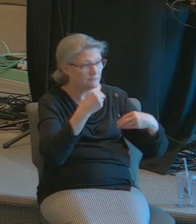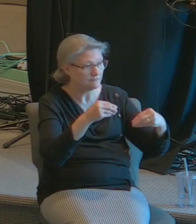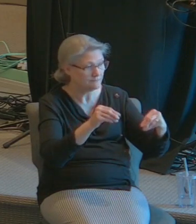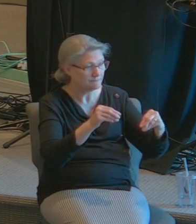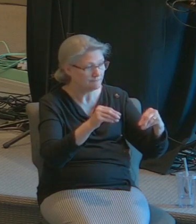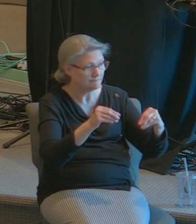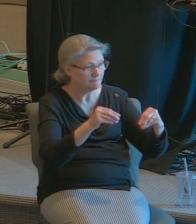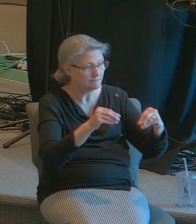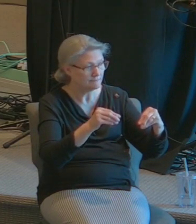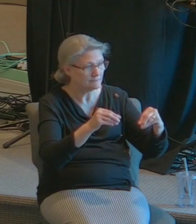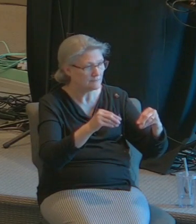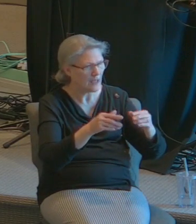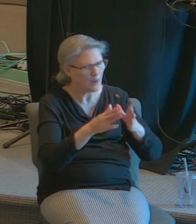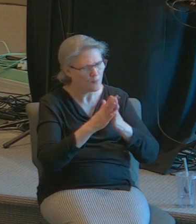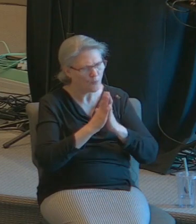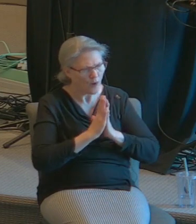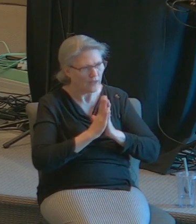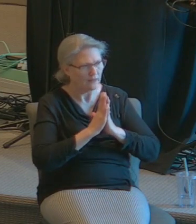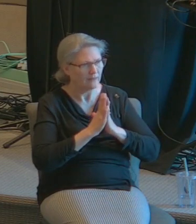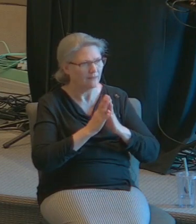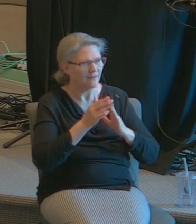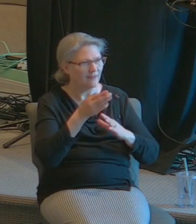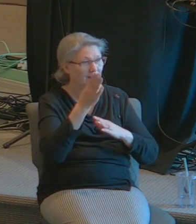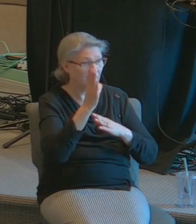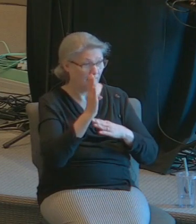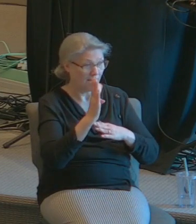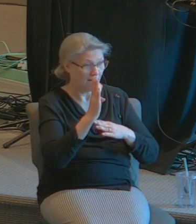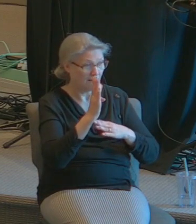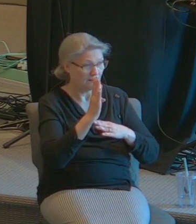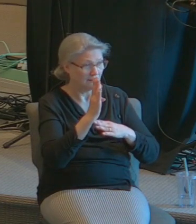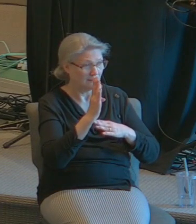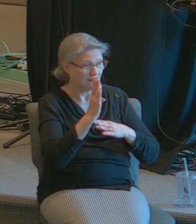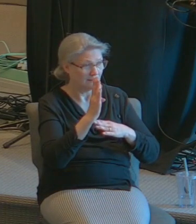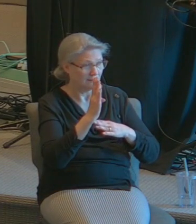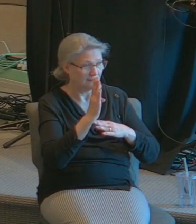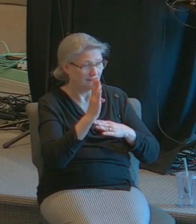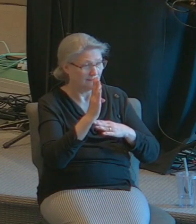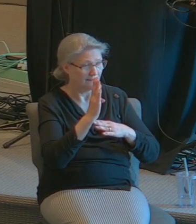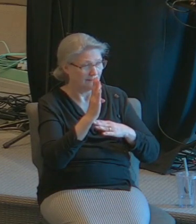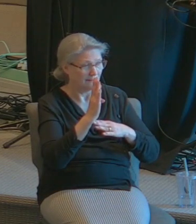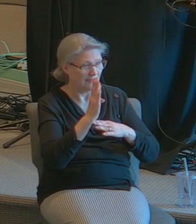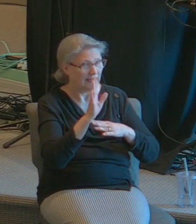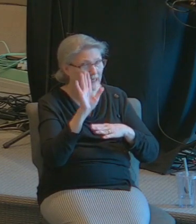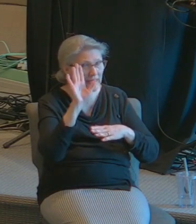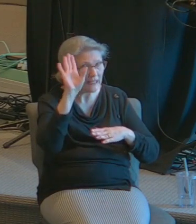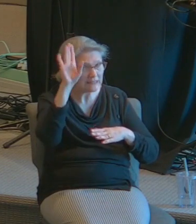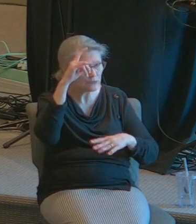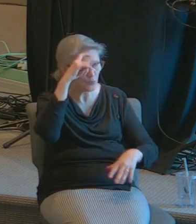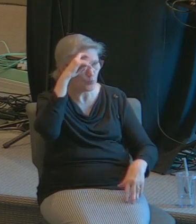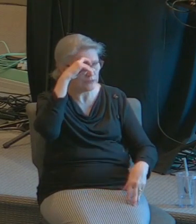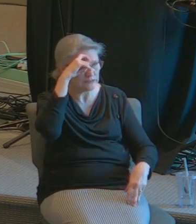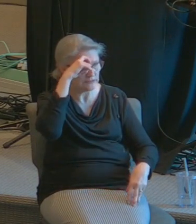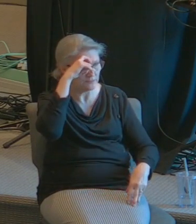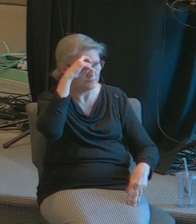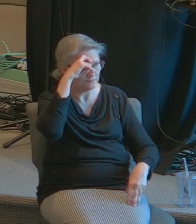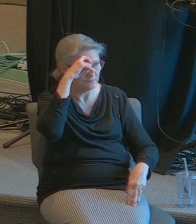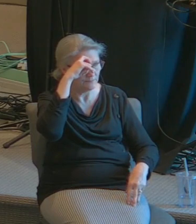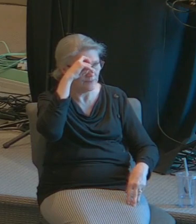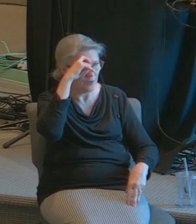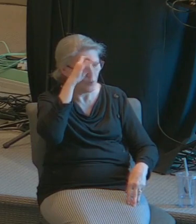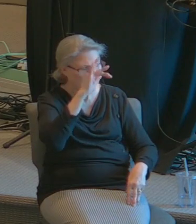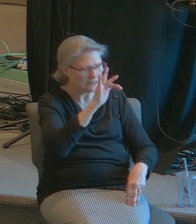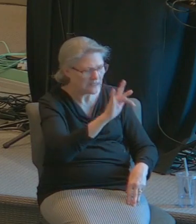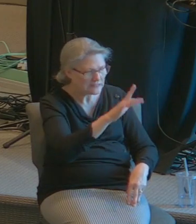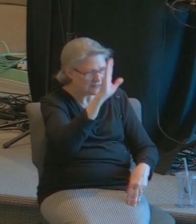I prayed that God in his wisdom would lay his